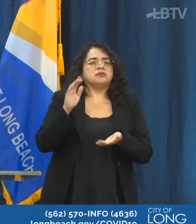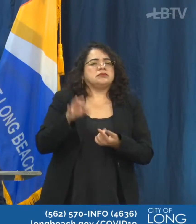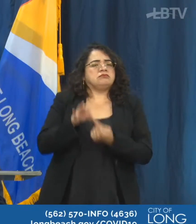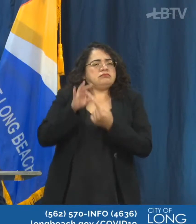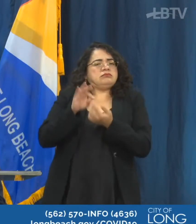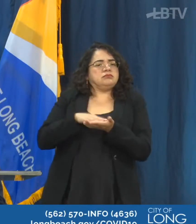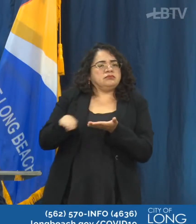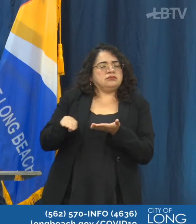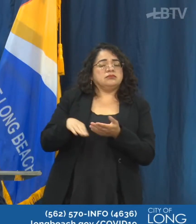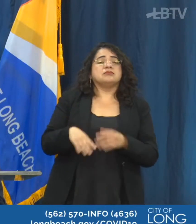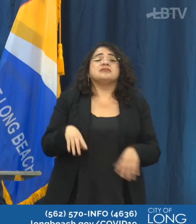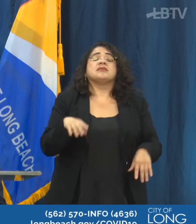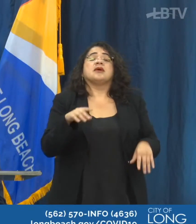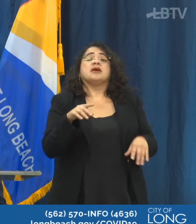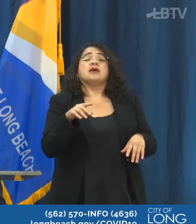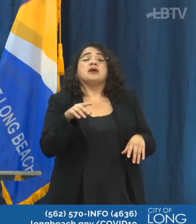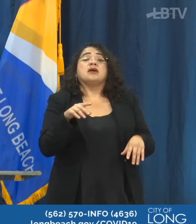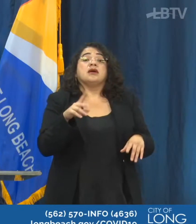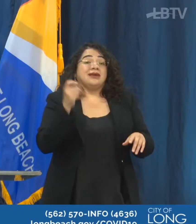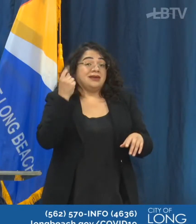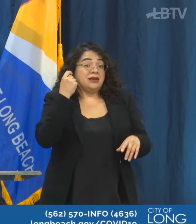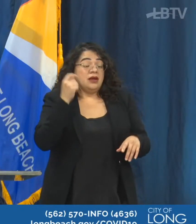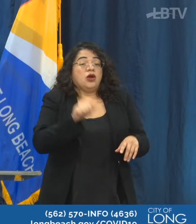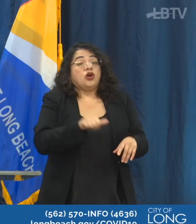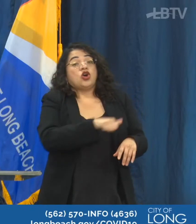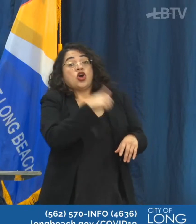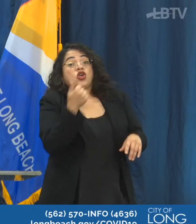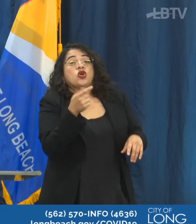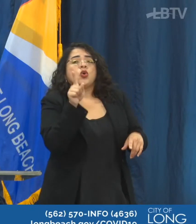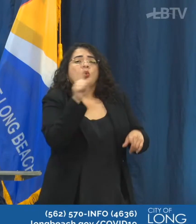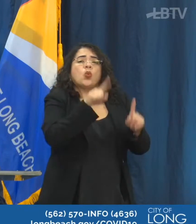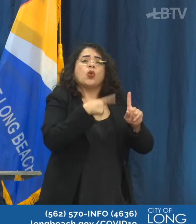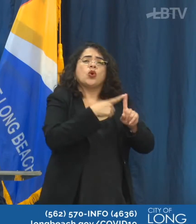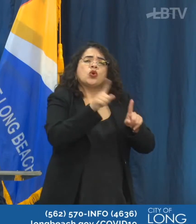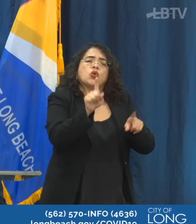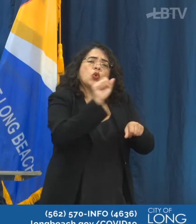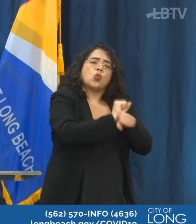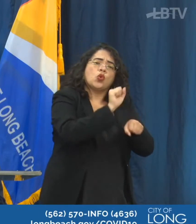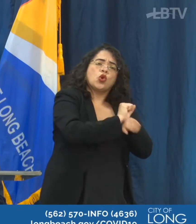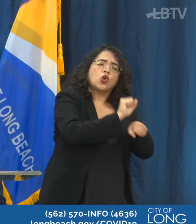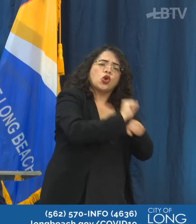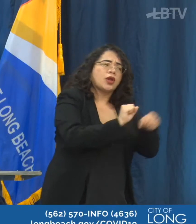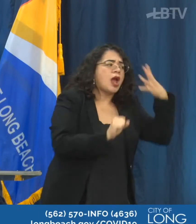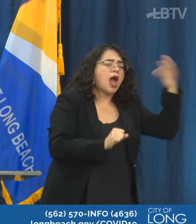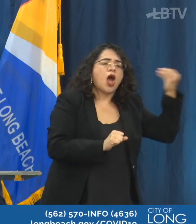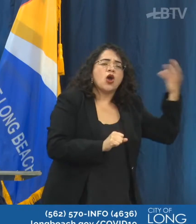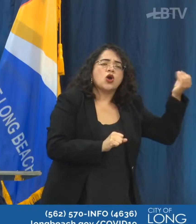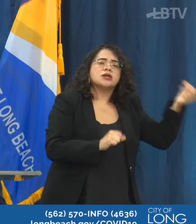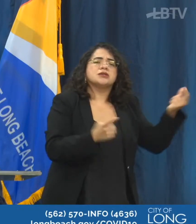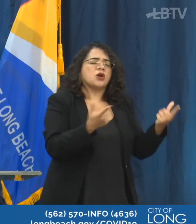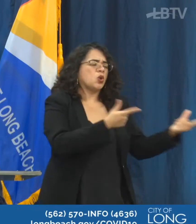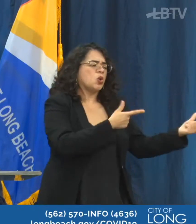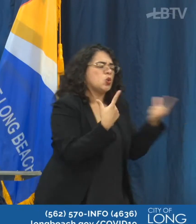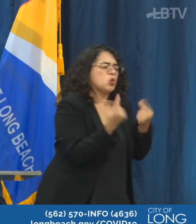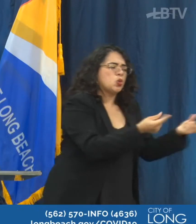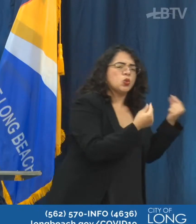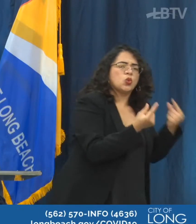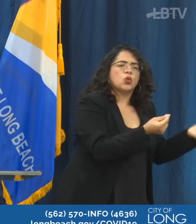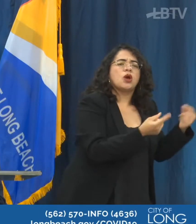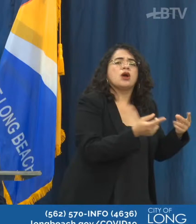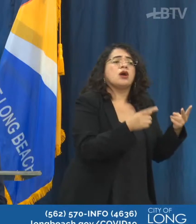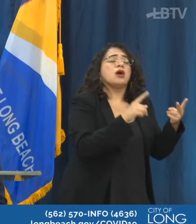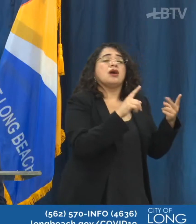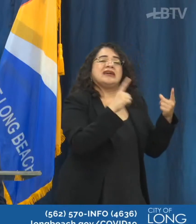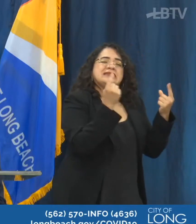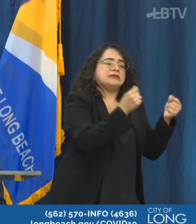circumstances when people do not have to wear face coverings generally, such as when you are working or recreating outside or while eating or drinking at a